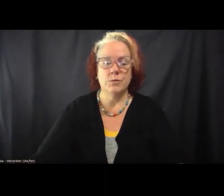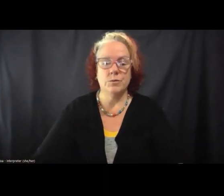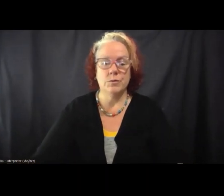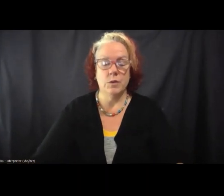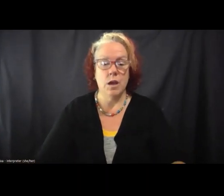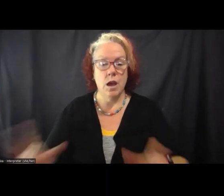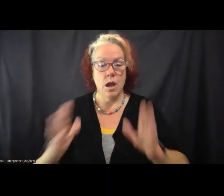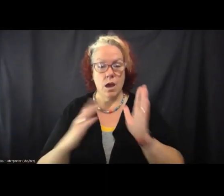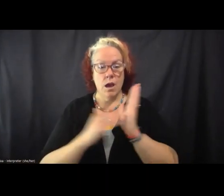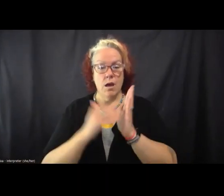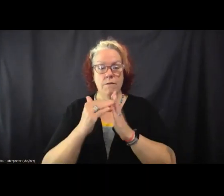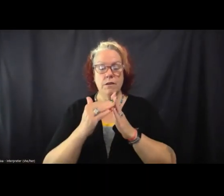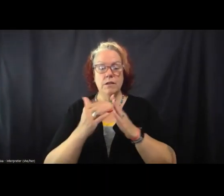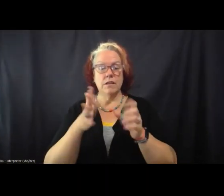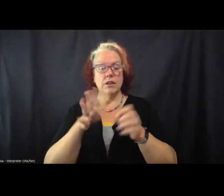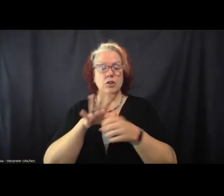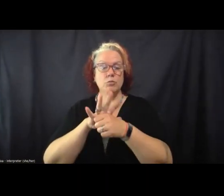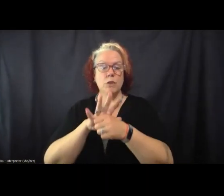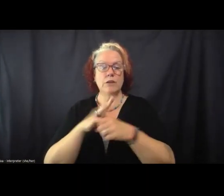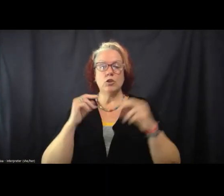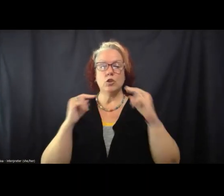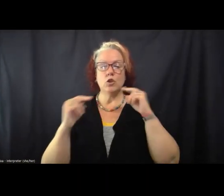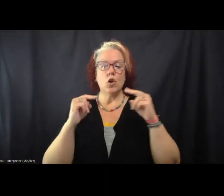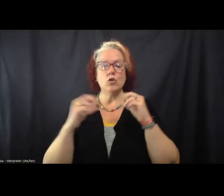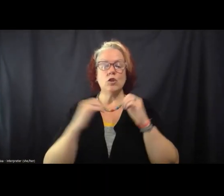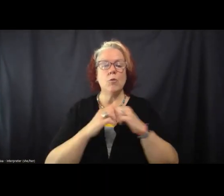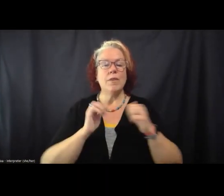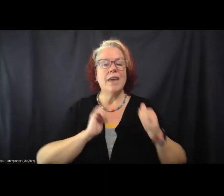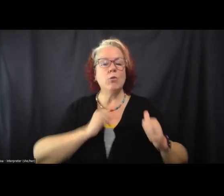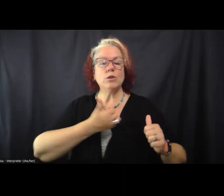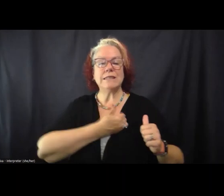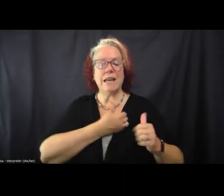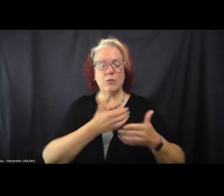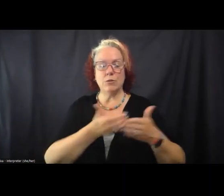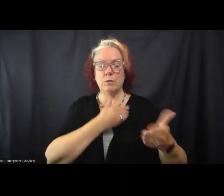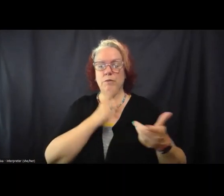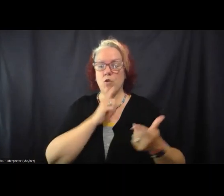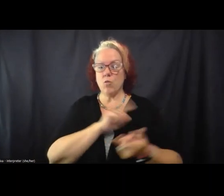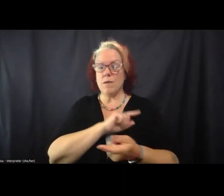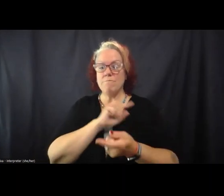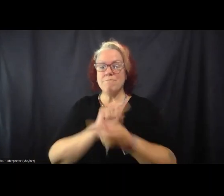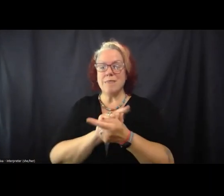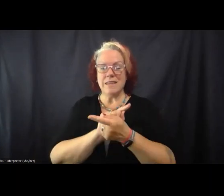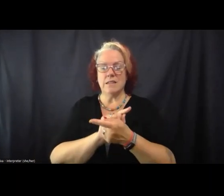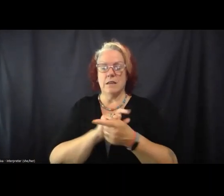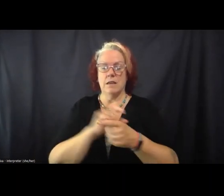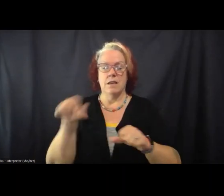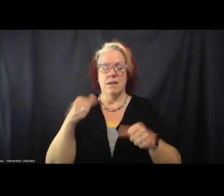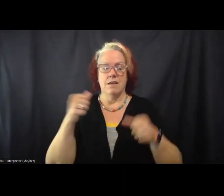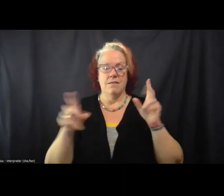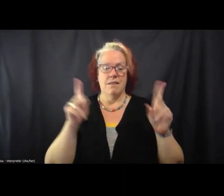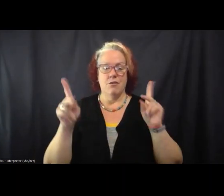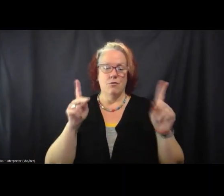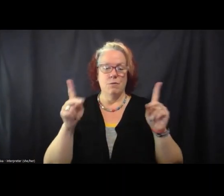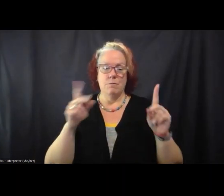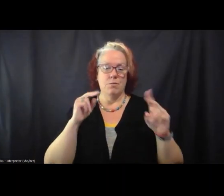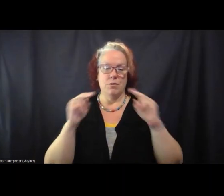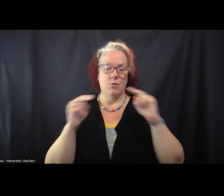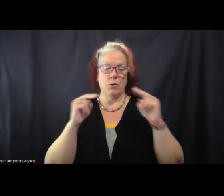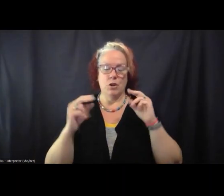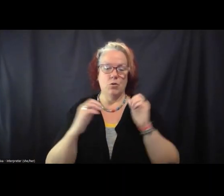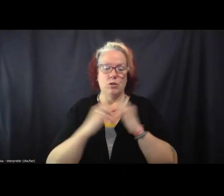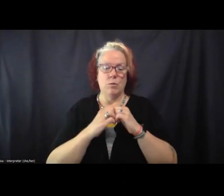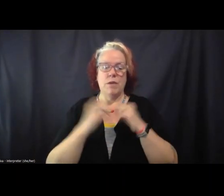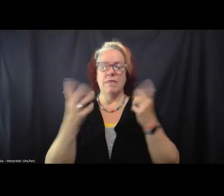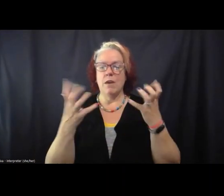of times there's pressure to negotiate with ourselves before we meet the other people that we're negotiating with who want something